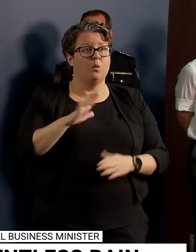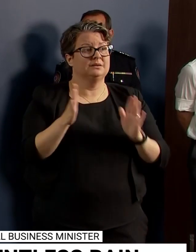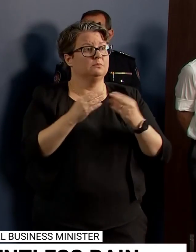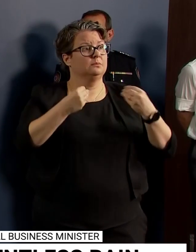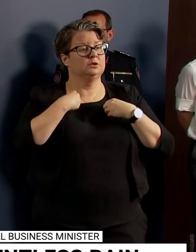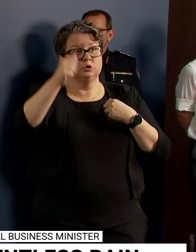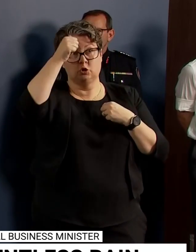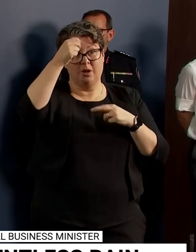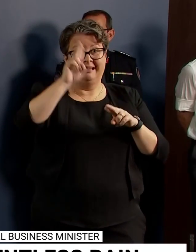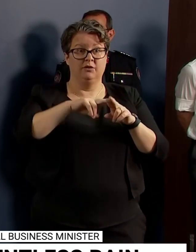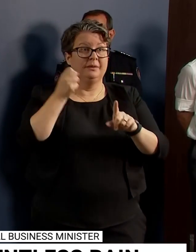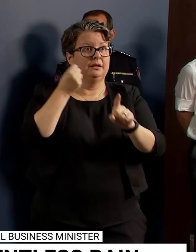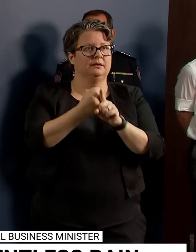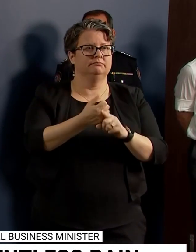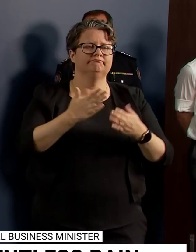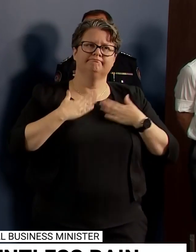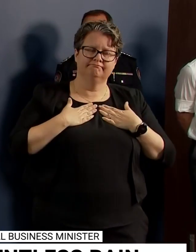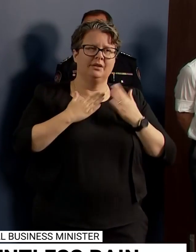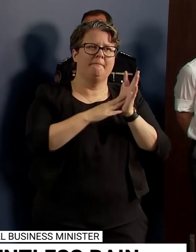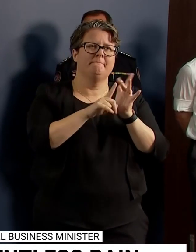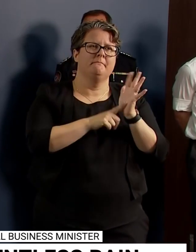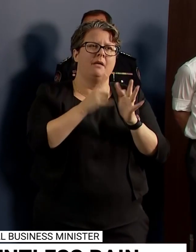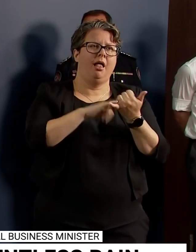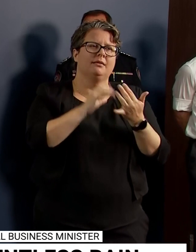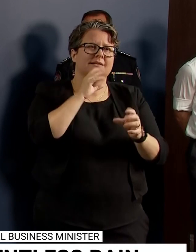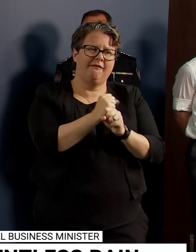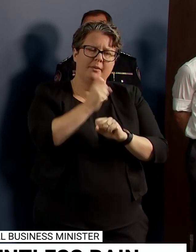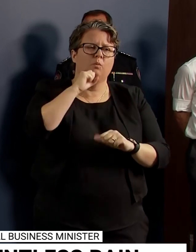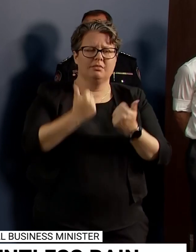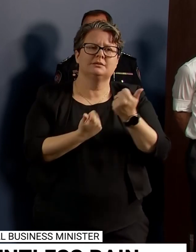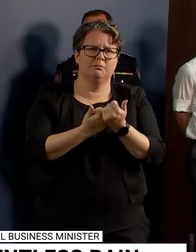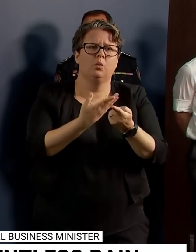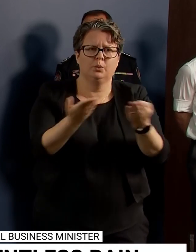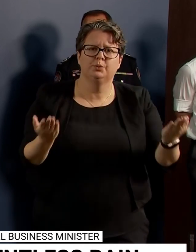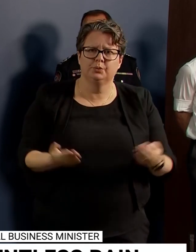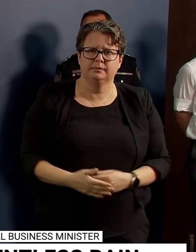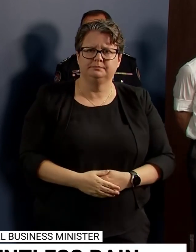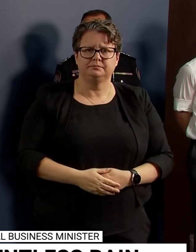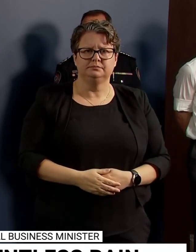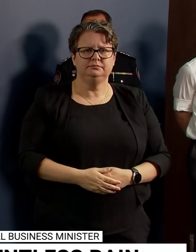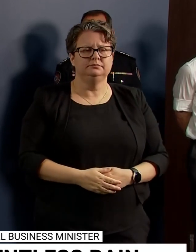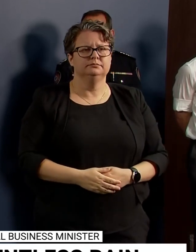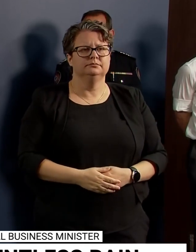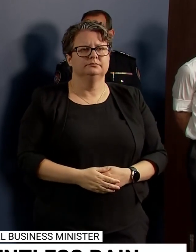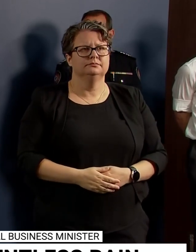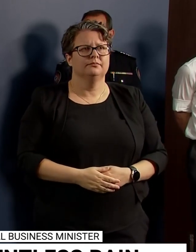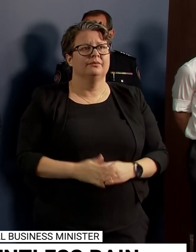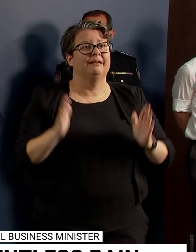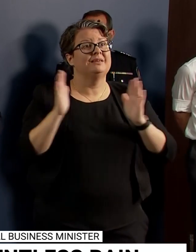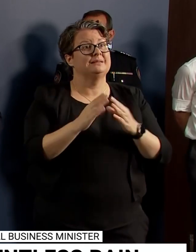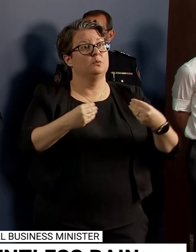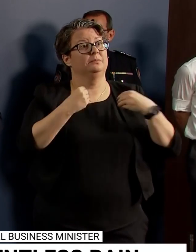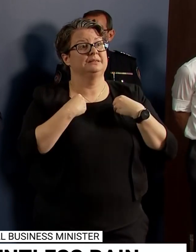the Miles Government has your back. And if there's a small business in your community